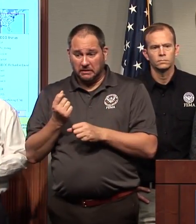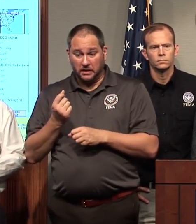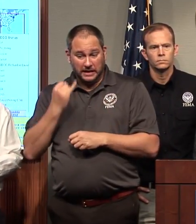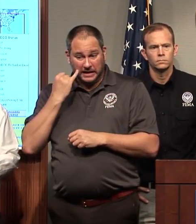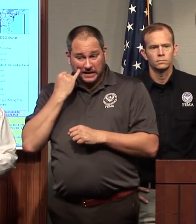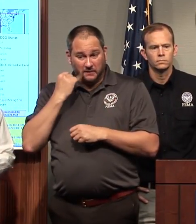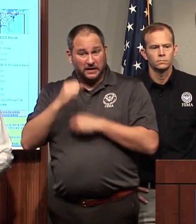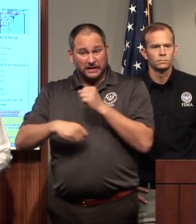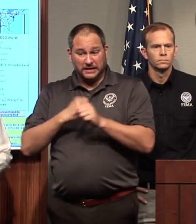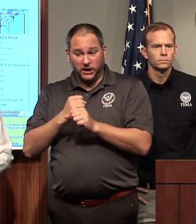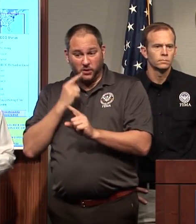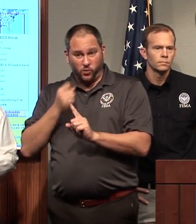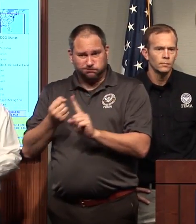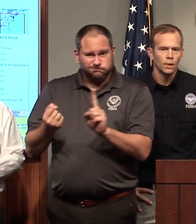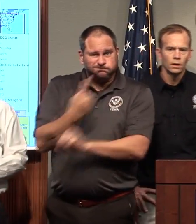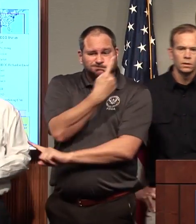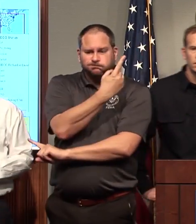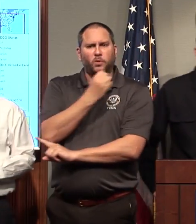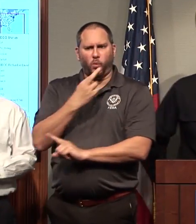trend.